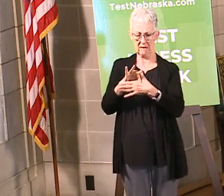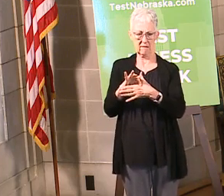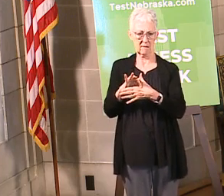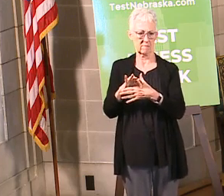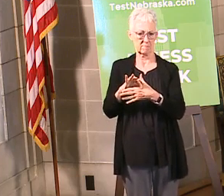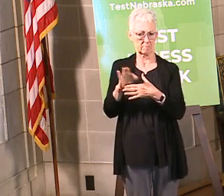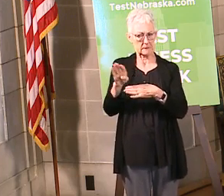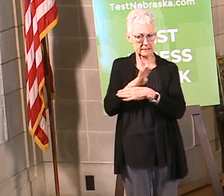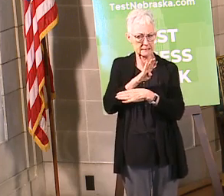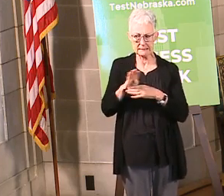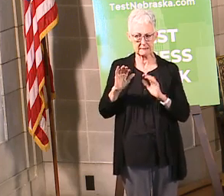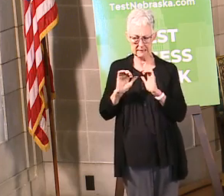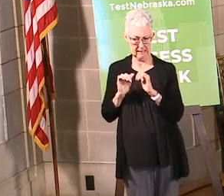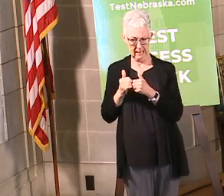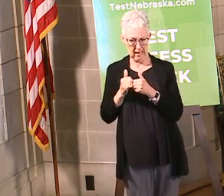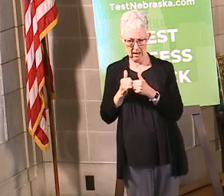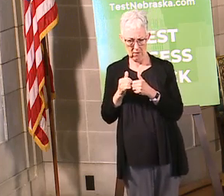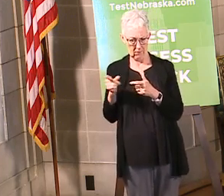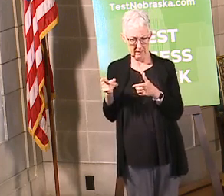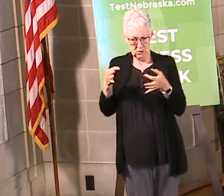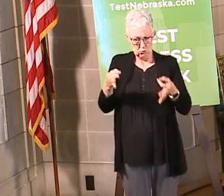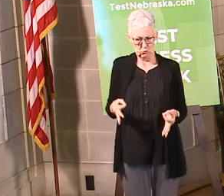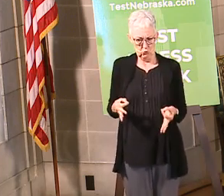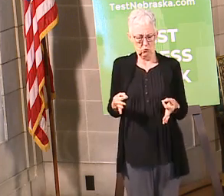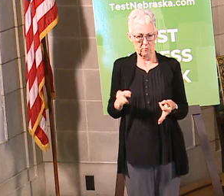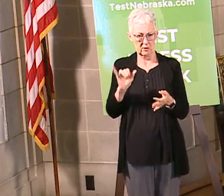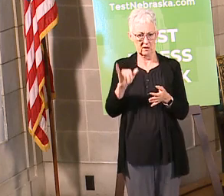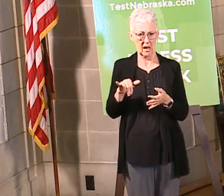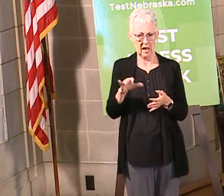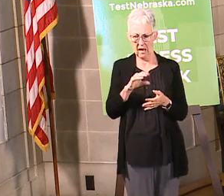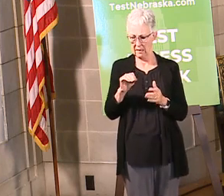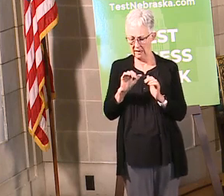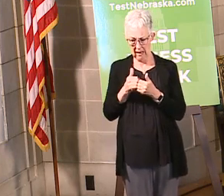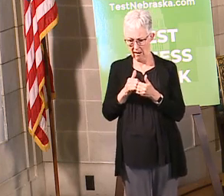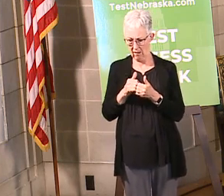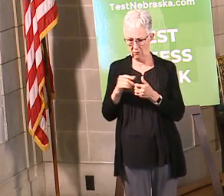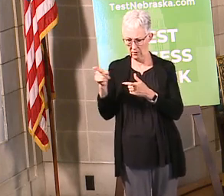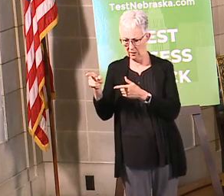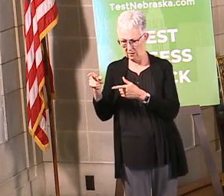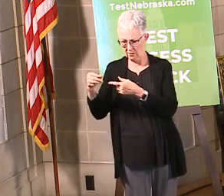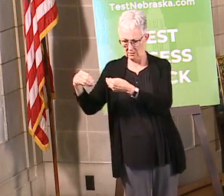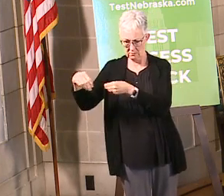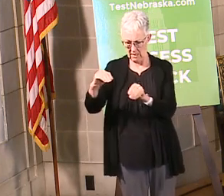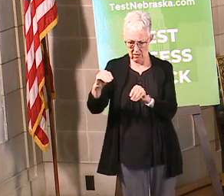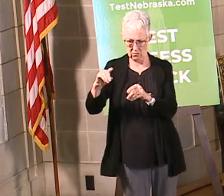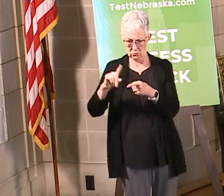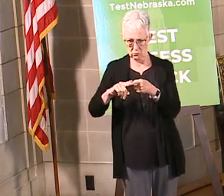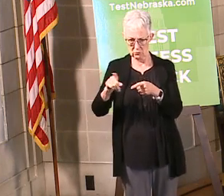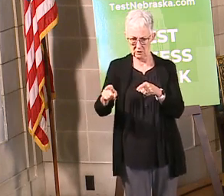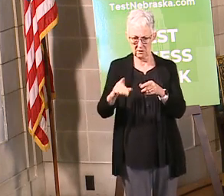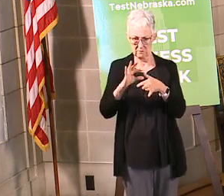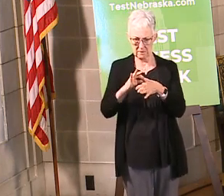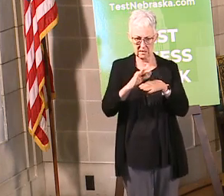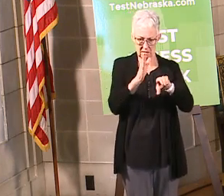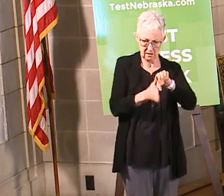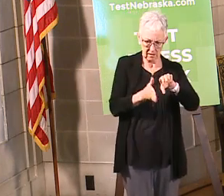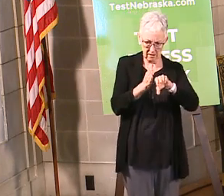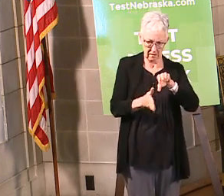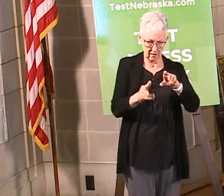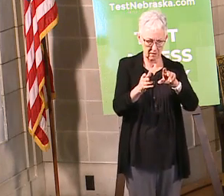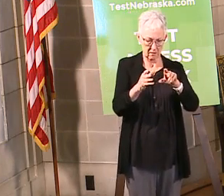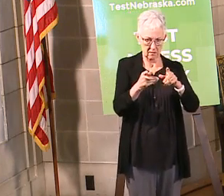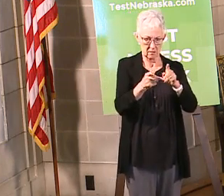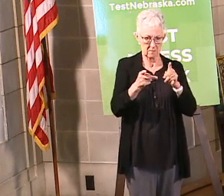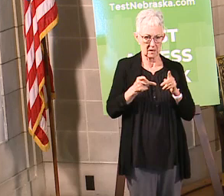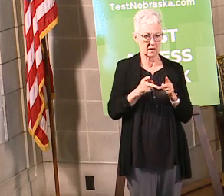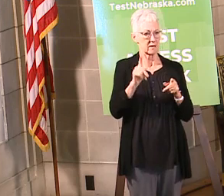how that's working between the price that the packing industry is charging other people versus what they're paying for the producers who are bringing the cattle. Taylor,